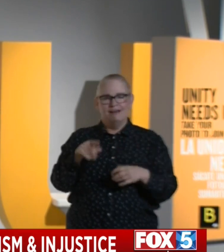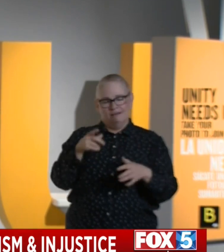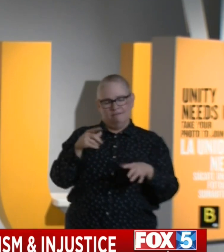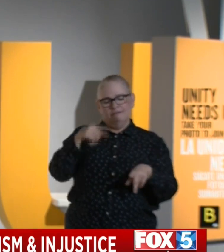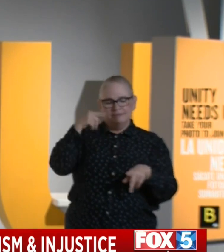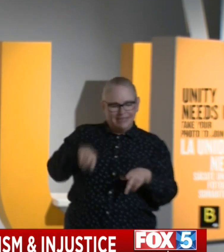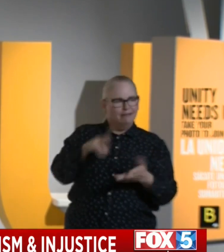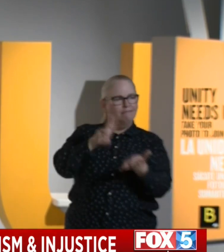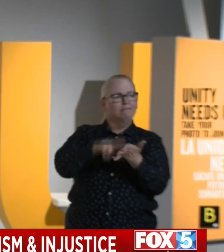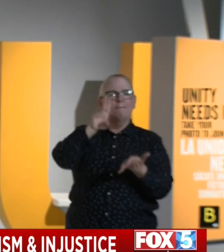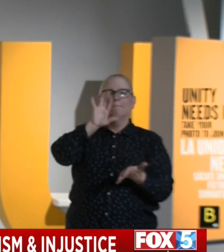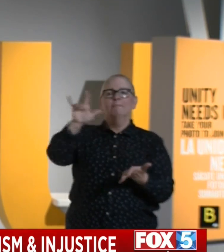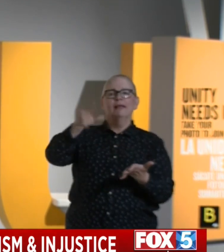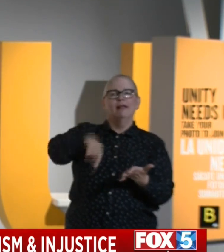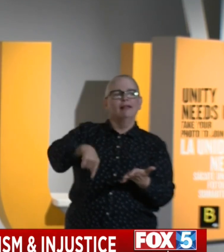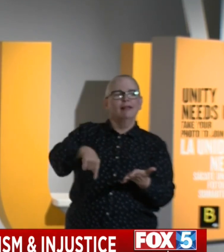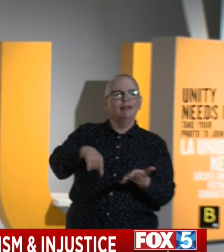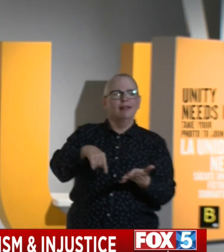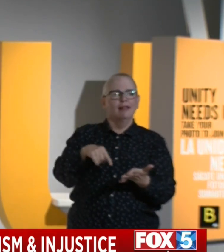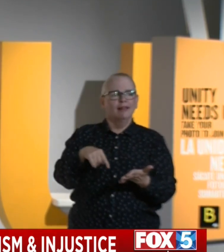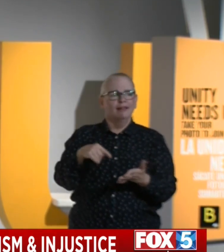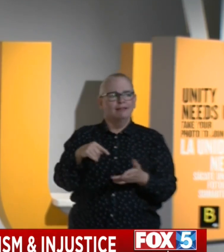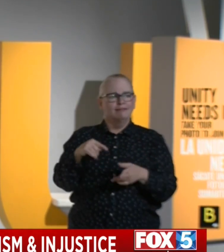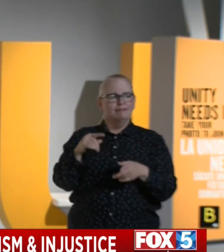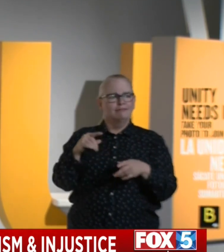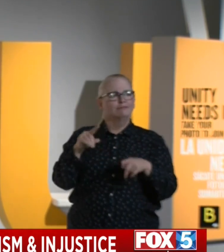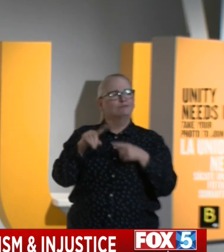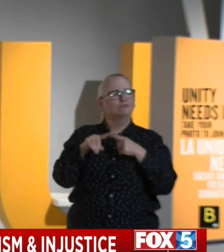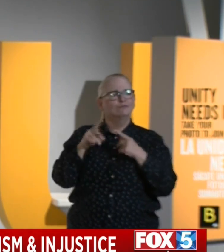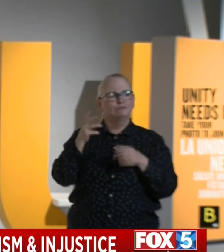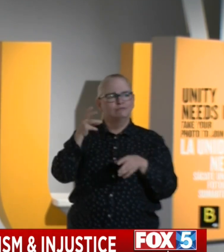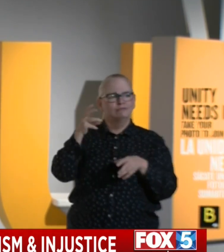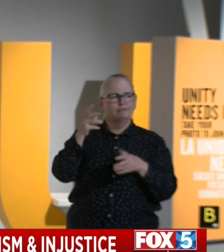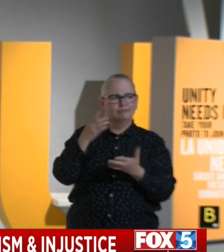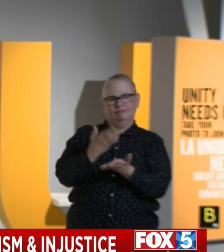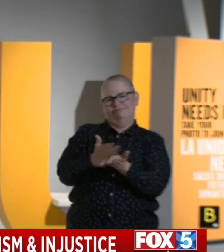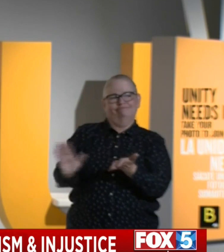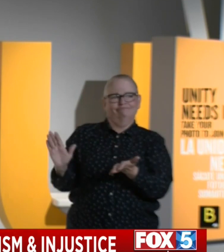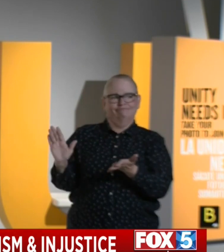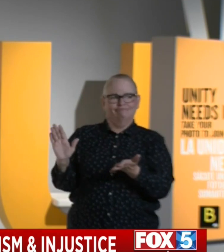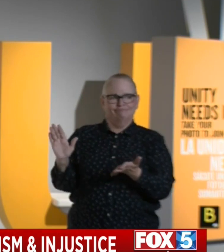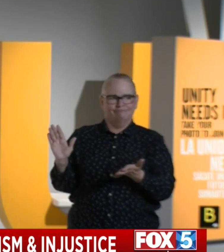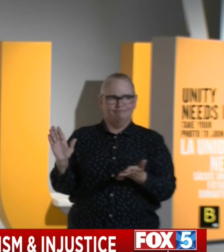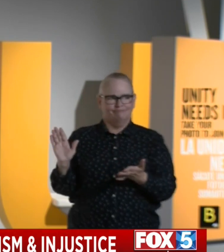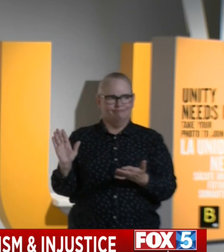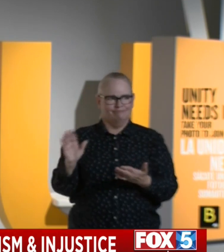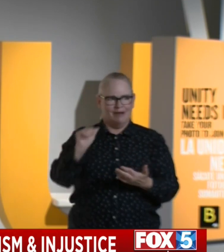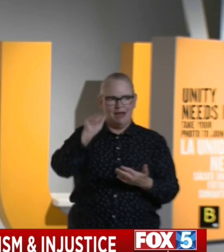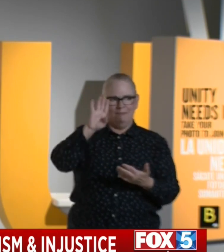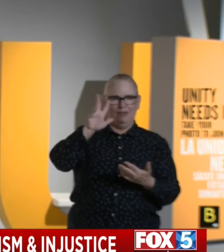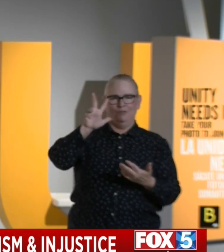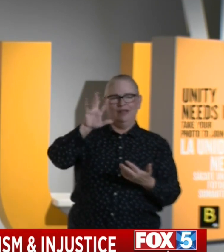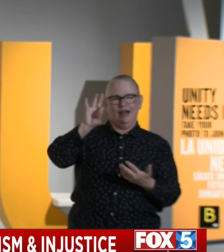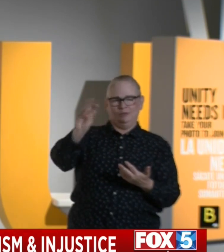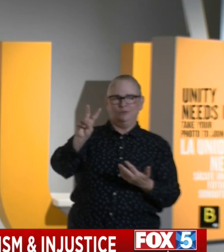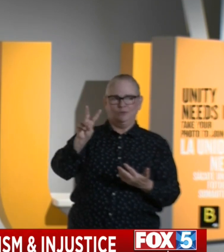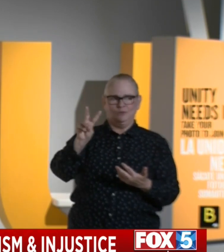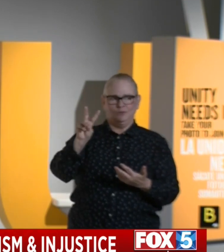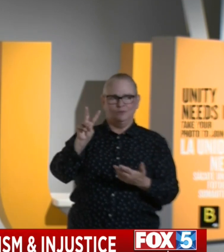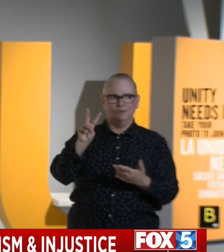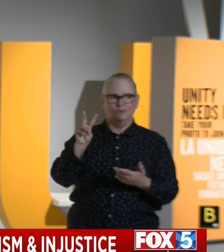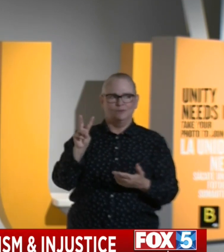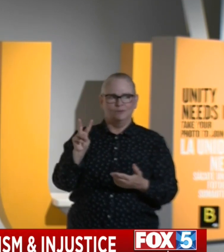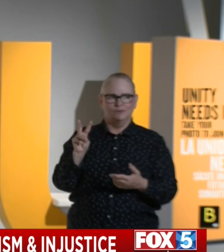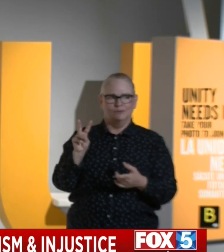on deadly force. AB 392 and the lexicon of the legislature led by Dr. Shirley Weber,